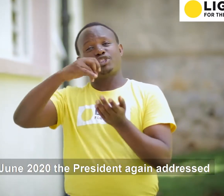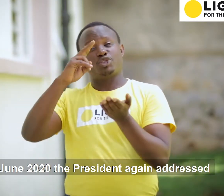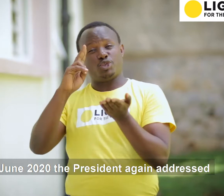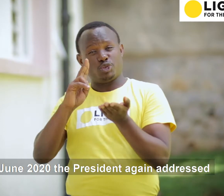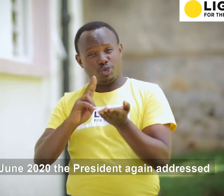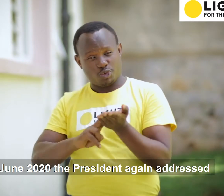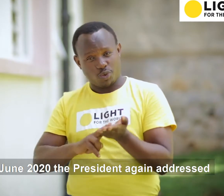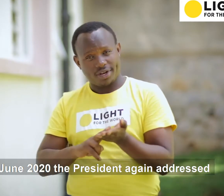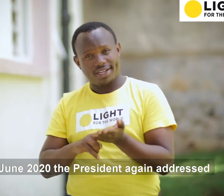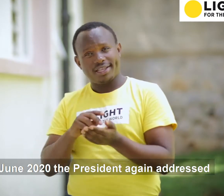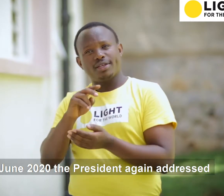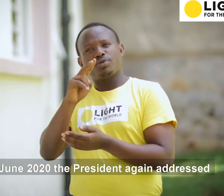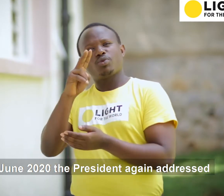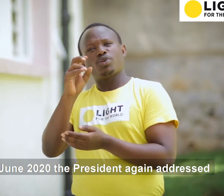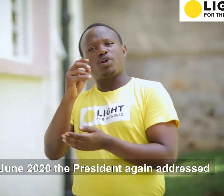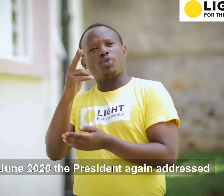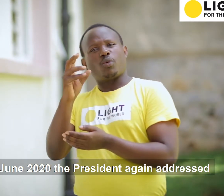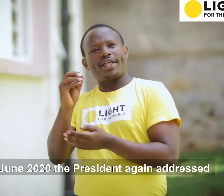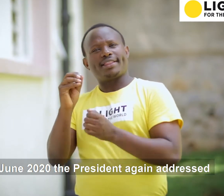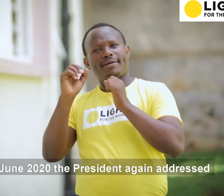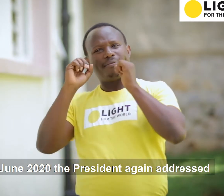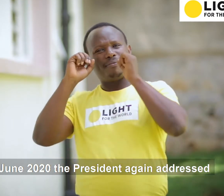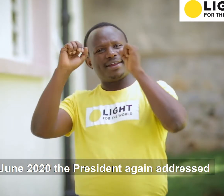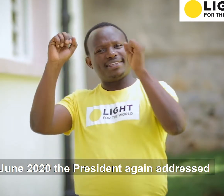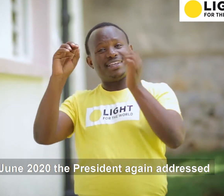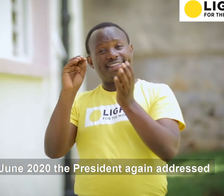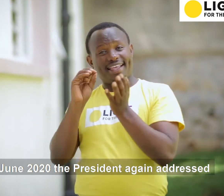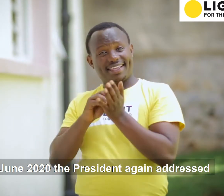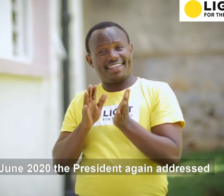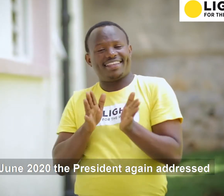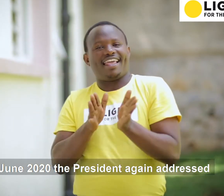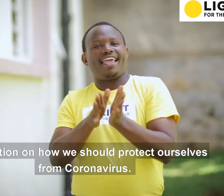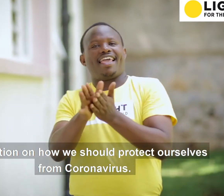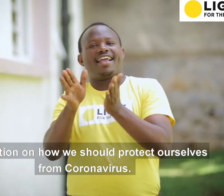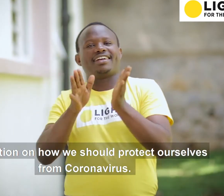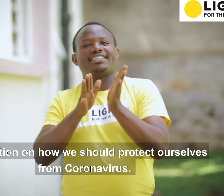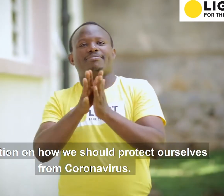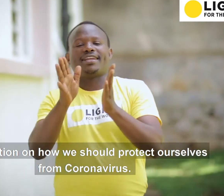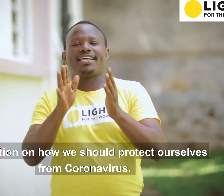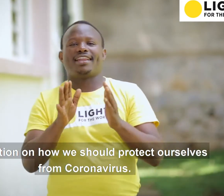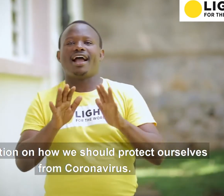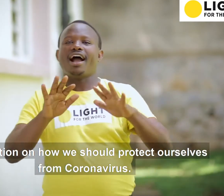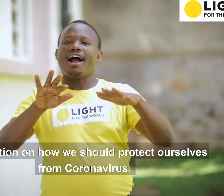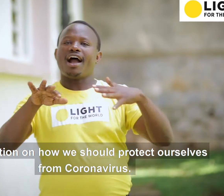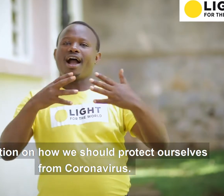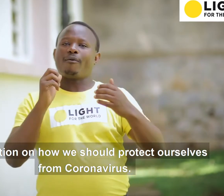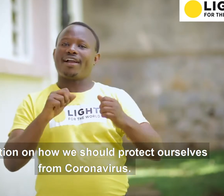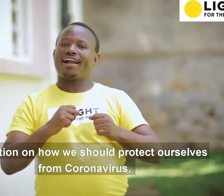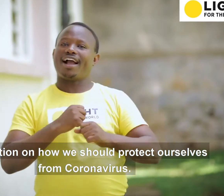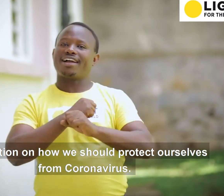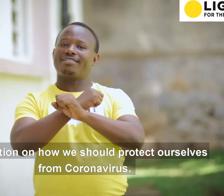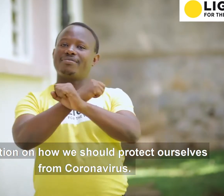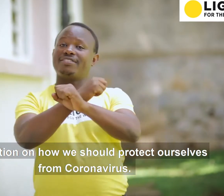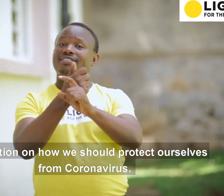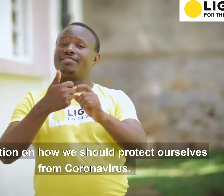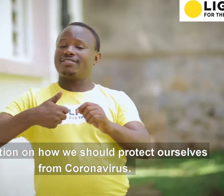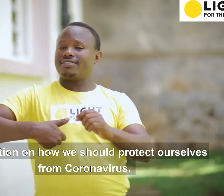On 1st June 2020, the President again addressed the nation on how we should protect ourselves from coronavirus.